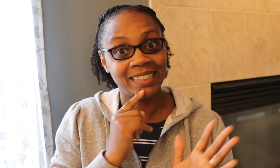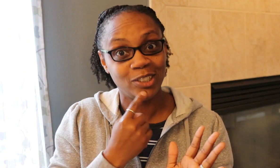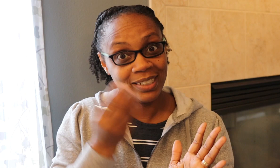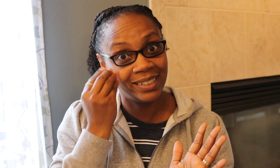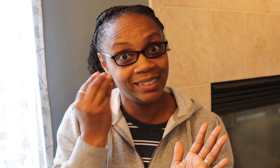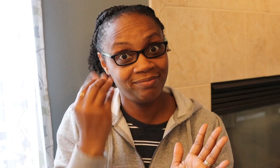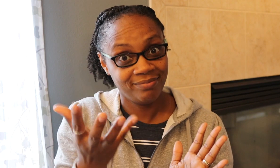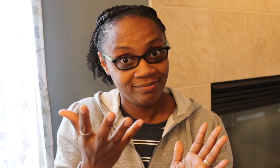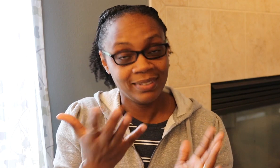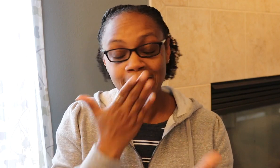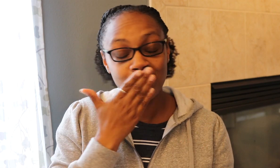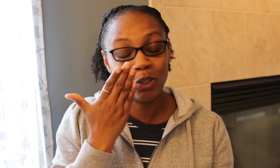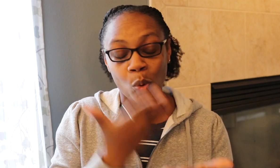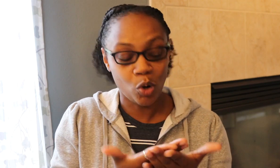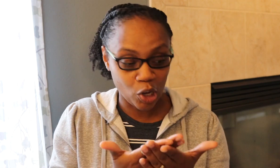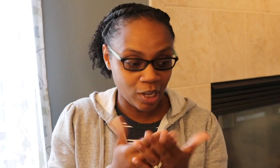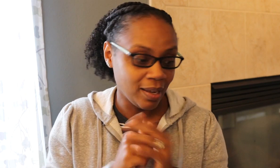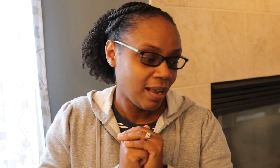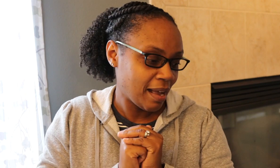is serious. Okay. Really good.